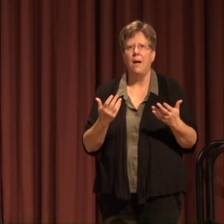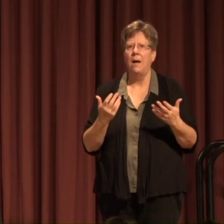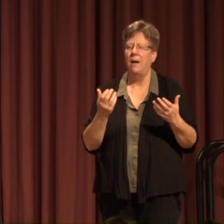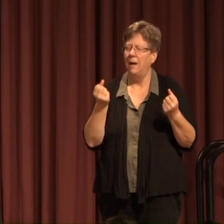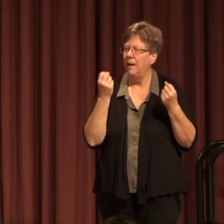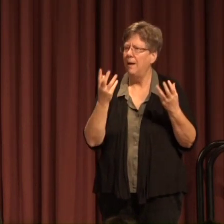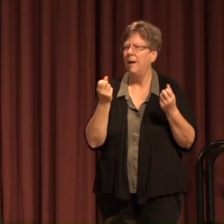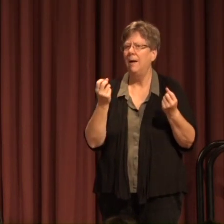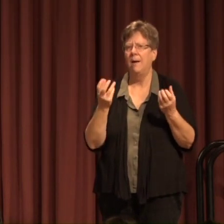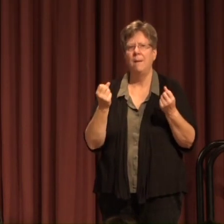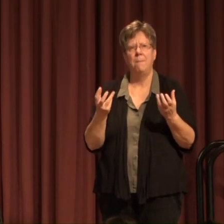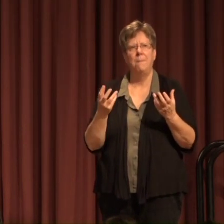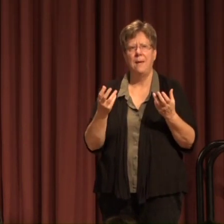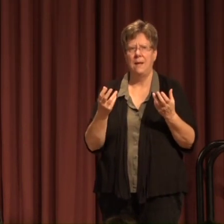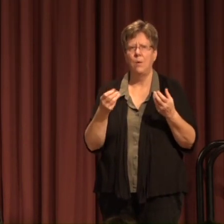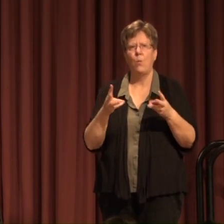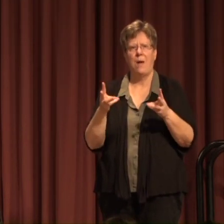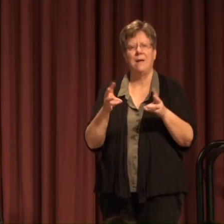side